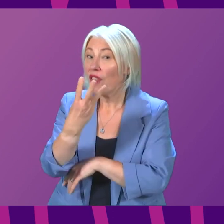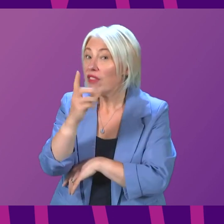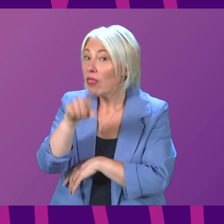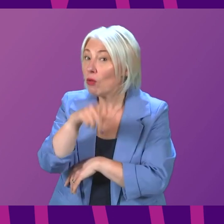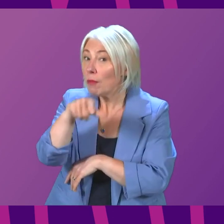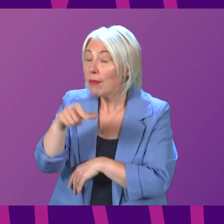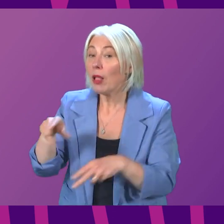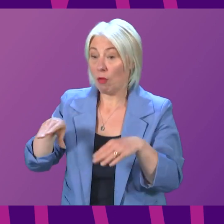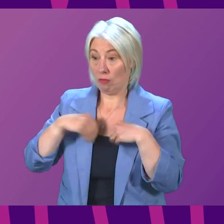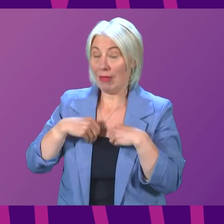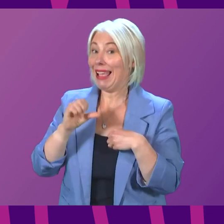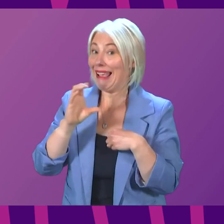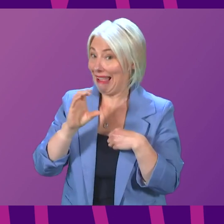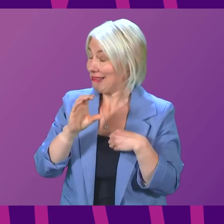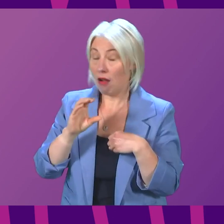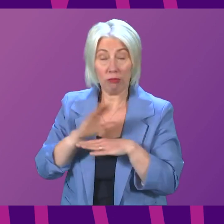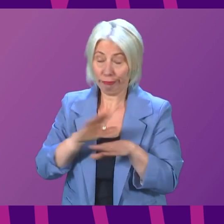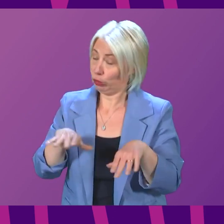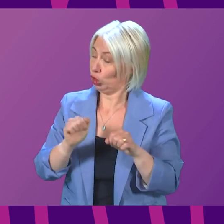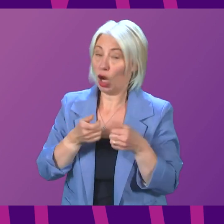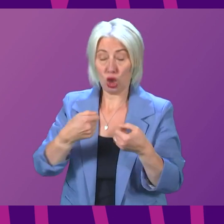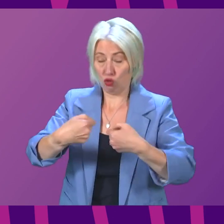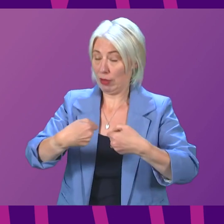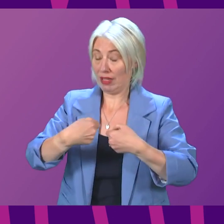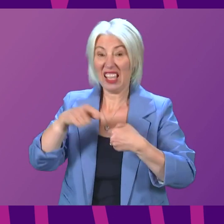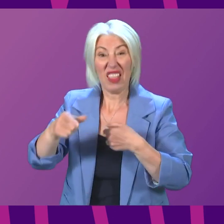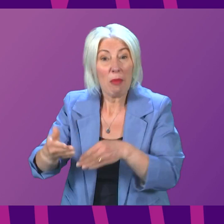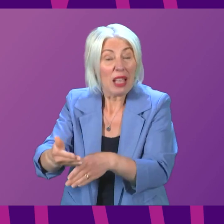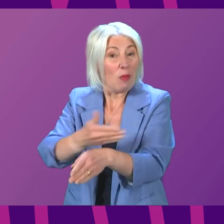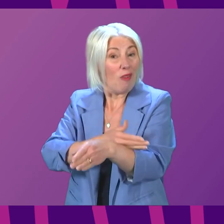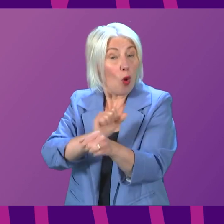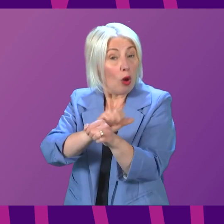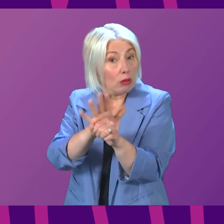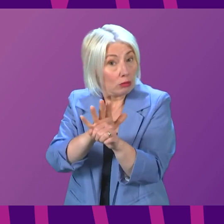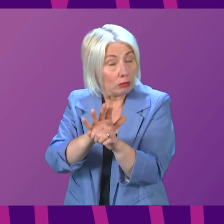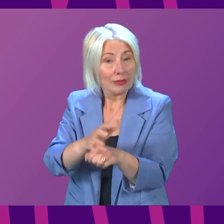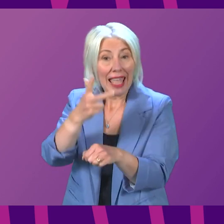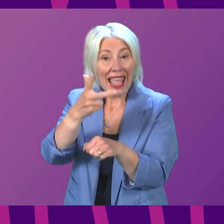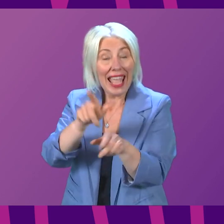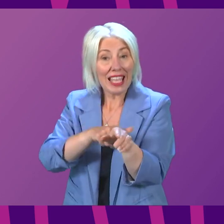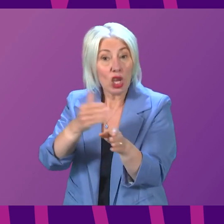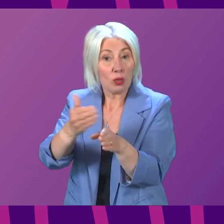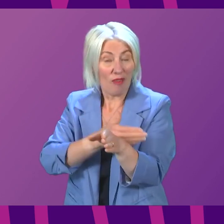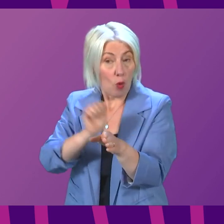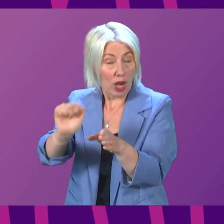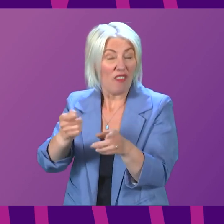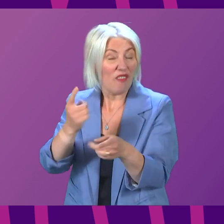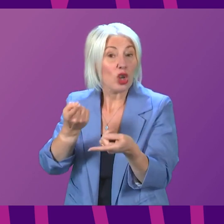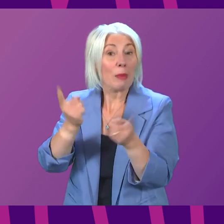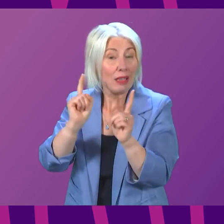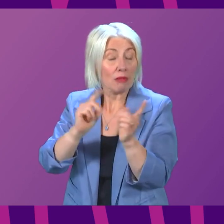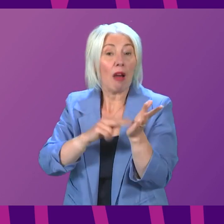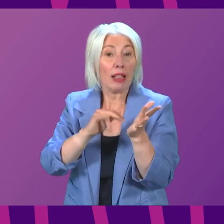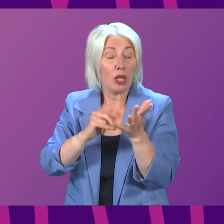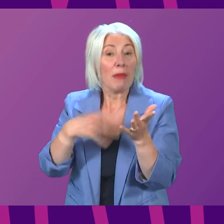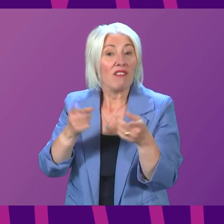their treatment on time. And this is a problem that predates the pandemic. In the eight years Nicola Sturgeon has been First Minister, she has never,